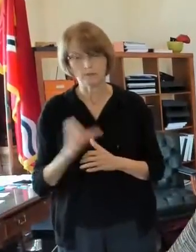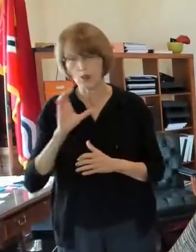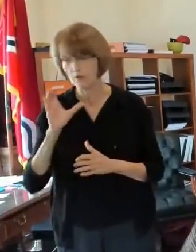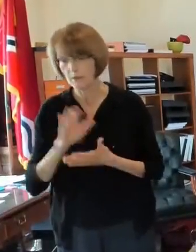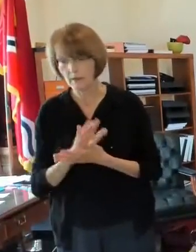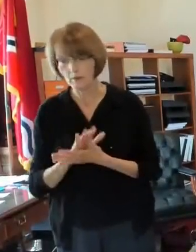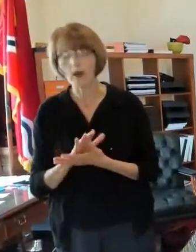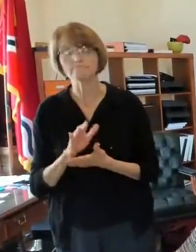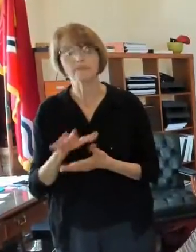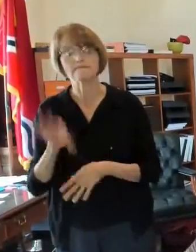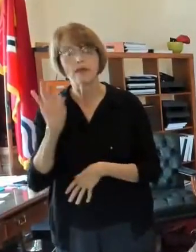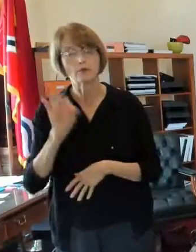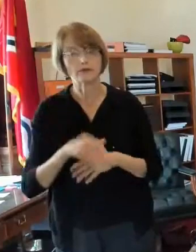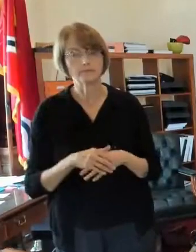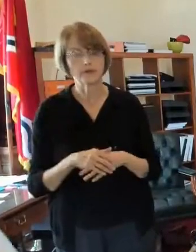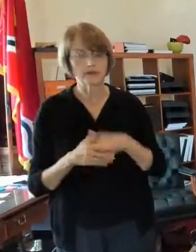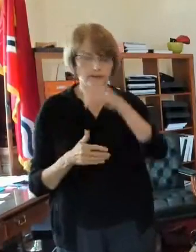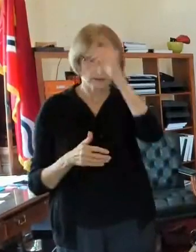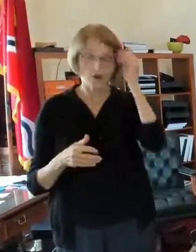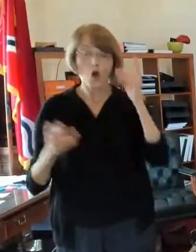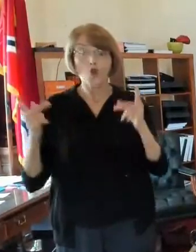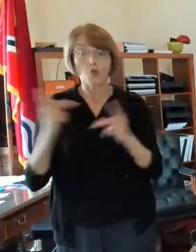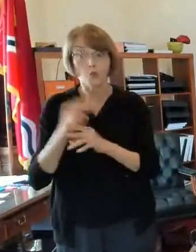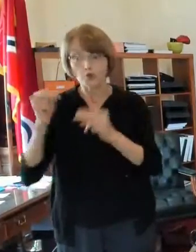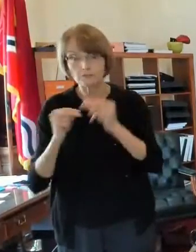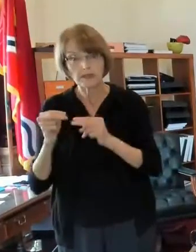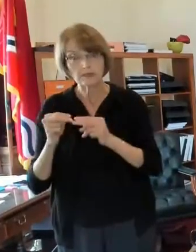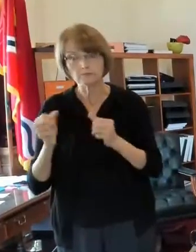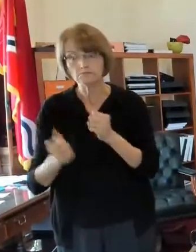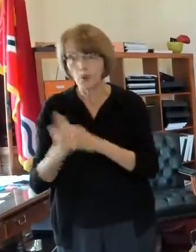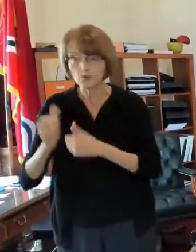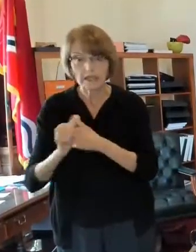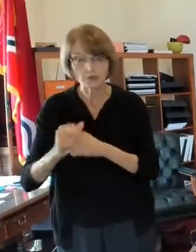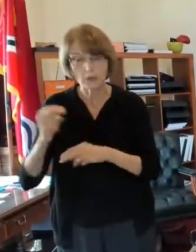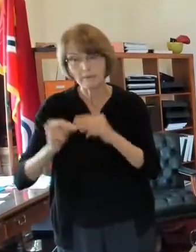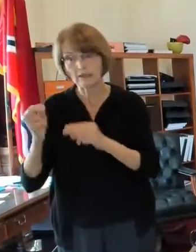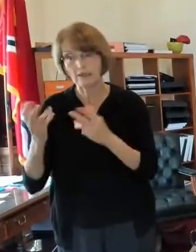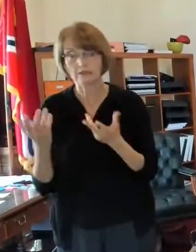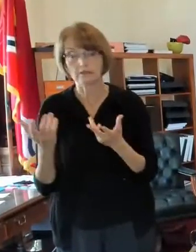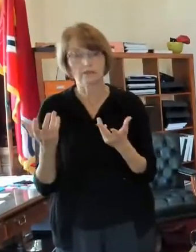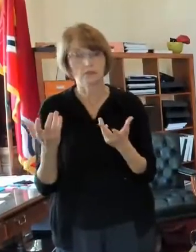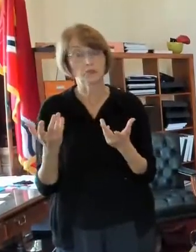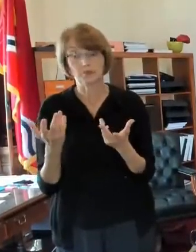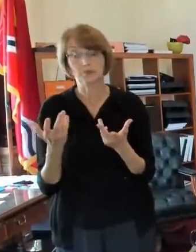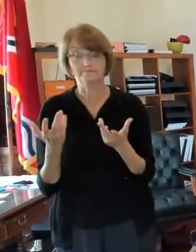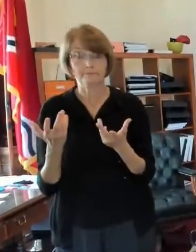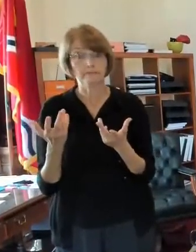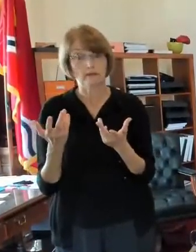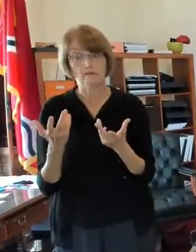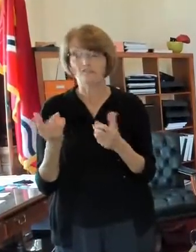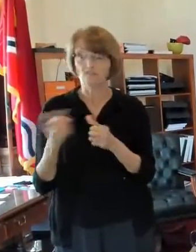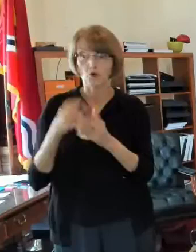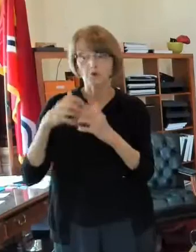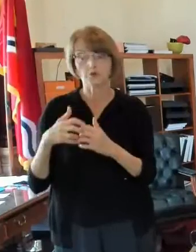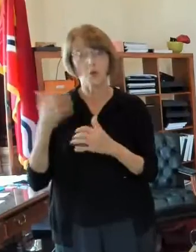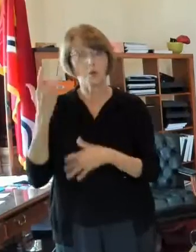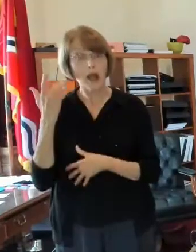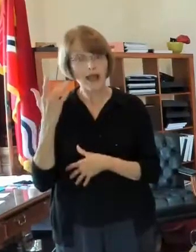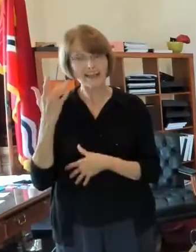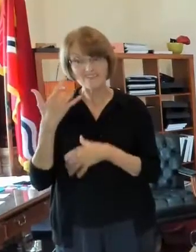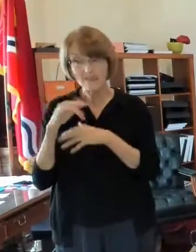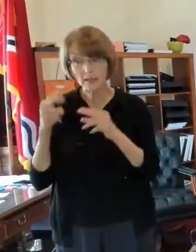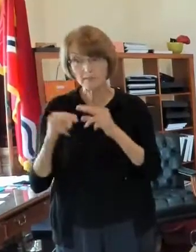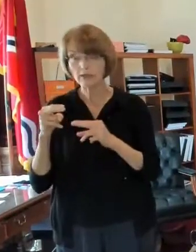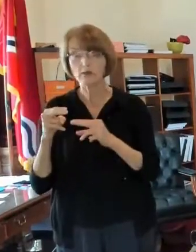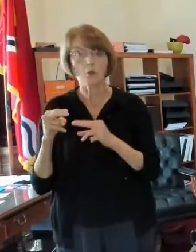um take down the worst buildings first because i have to tell you nothing good happens in a vacant building and if you have a building